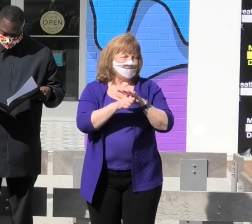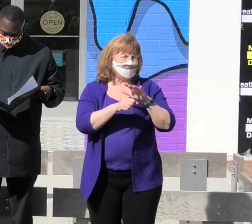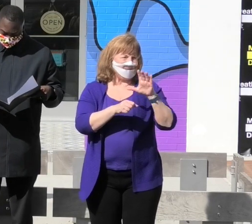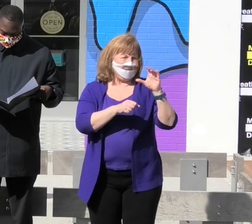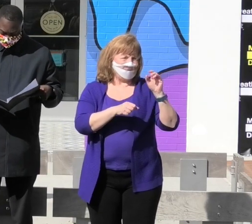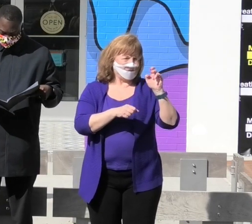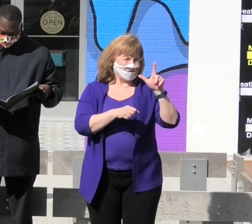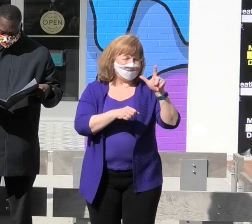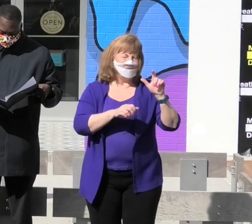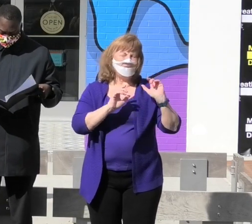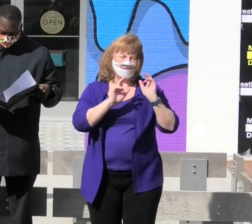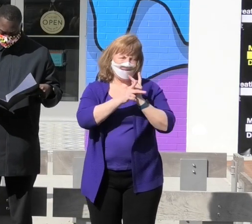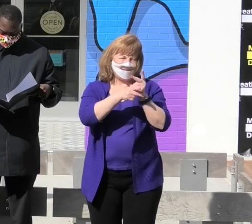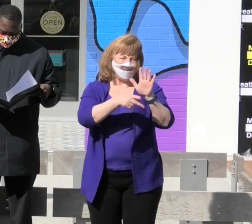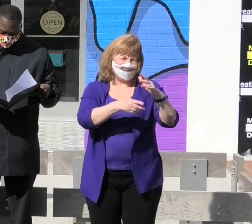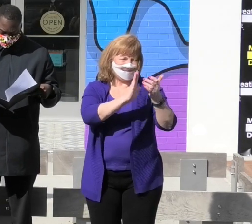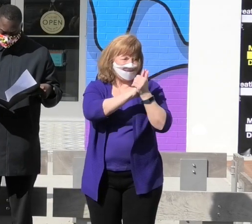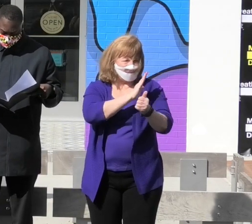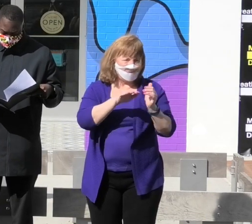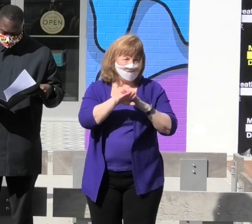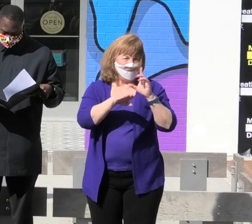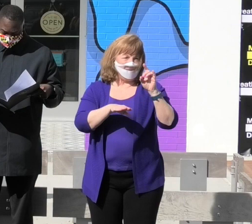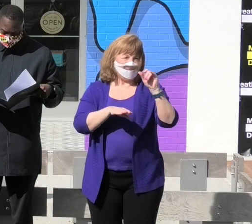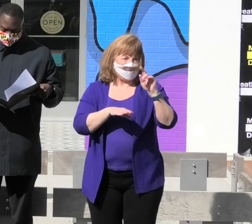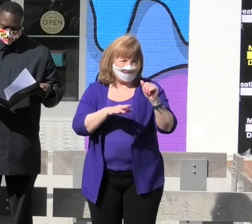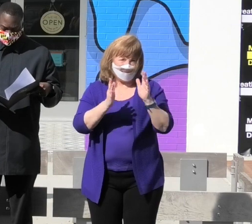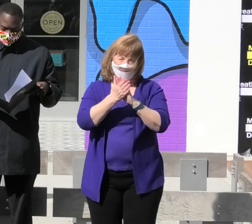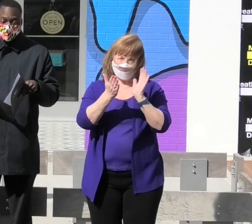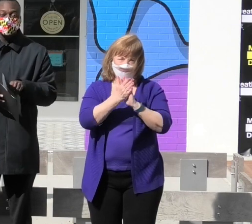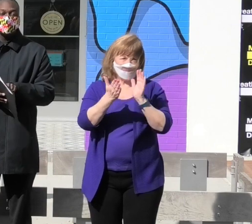for lending special expertise on data, etc.